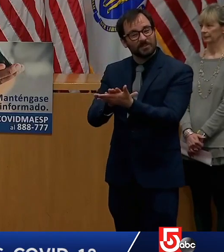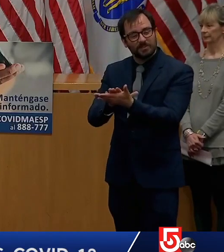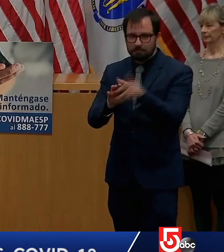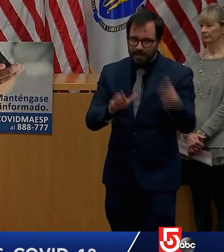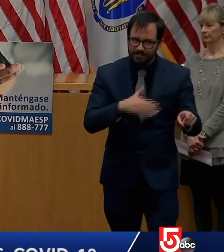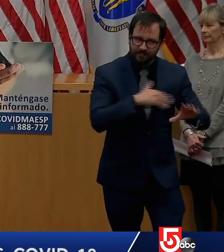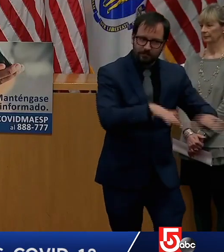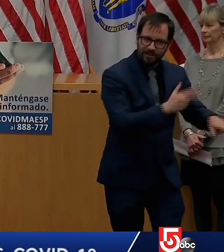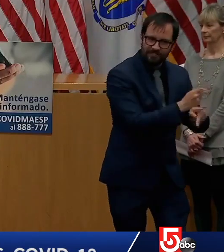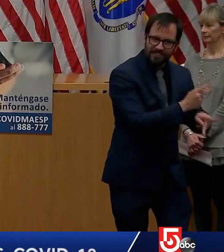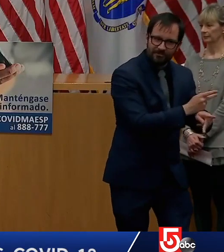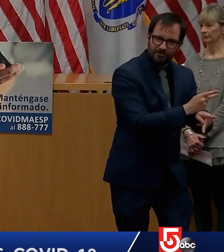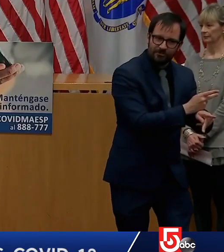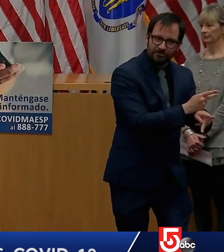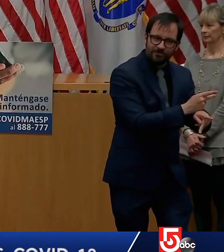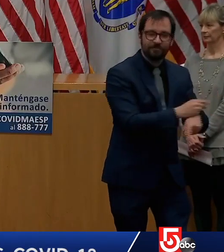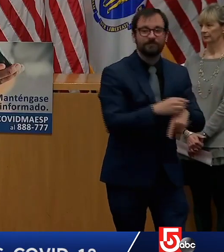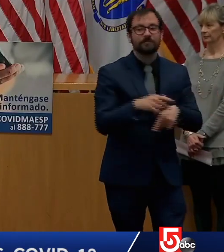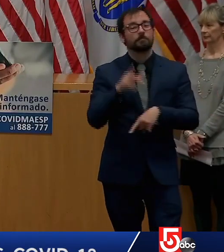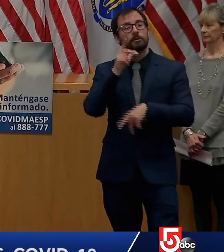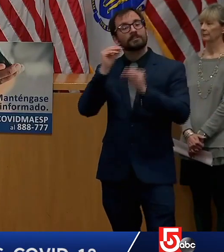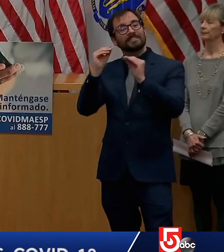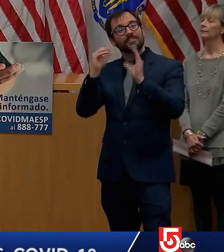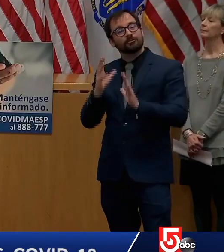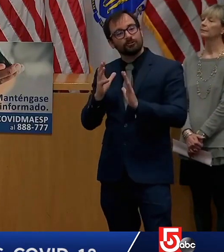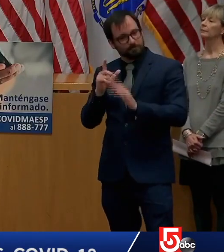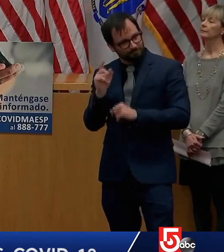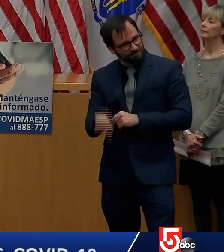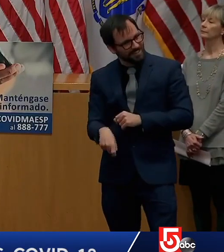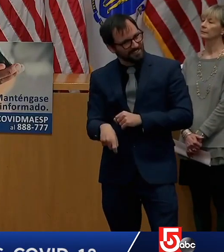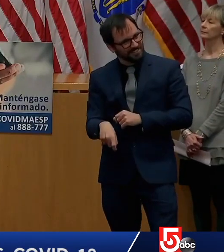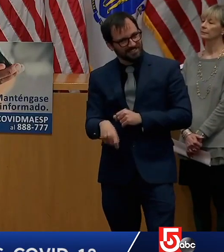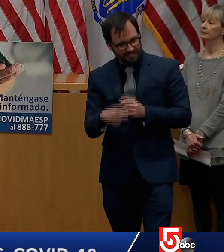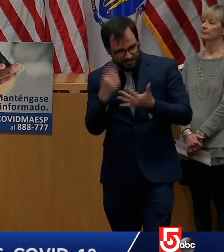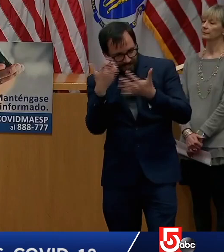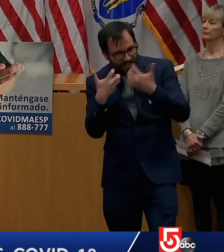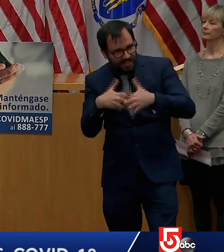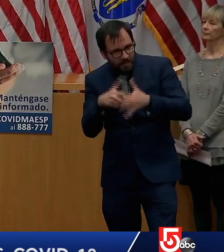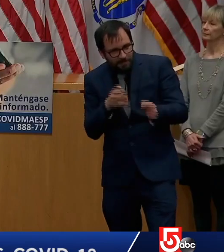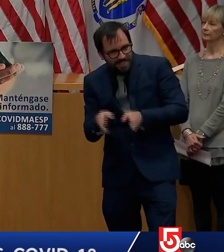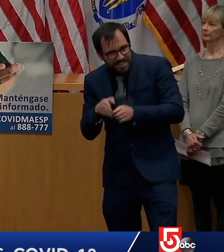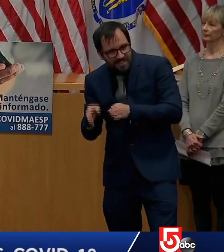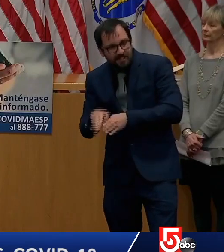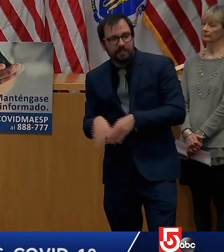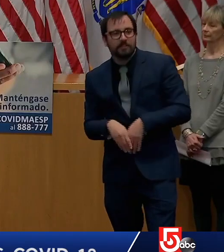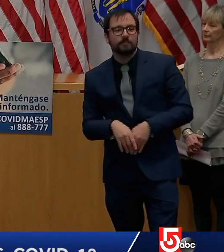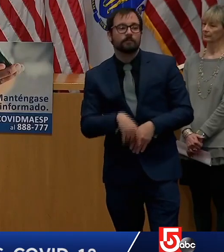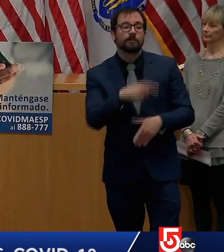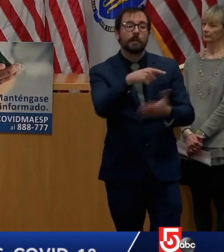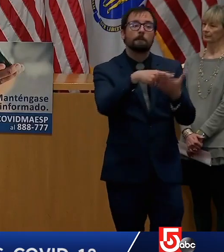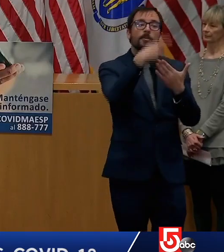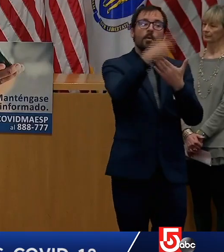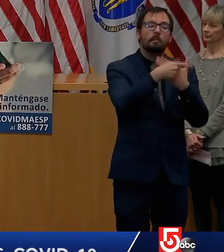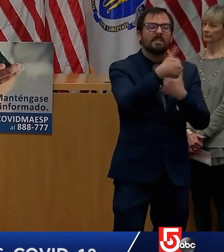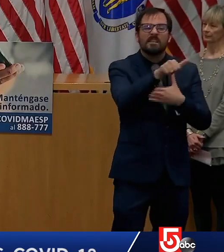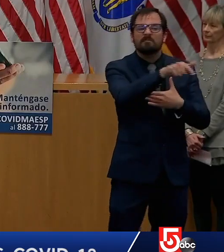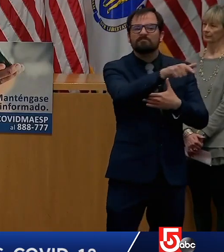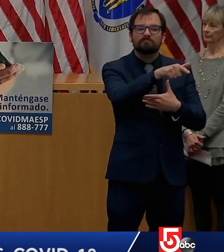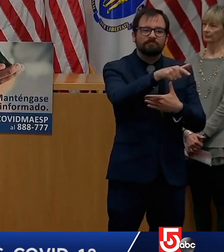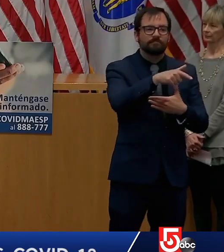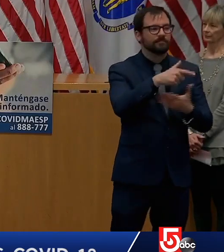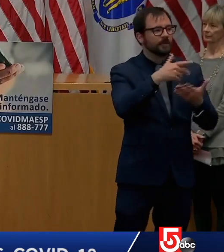and protocols aren't in place. And programs cannot reopen if meaningful policies, guidance, and support is not there for them.